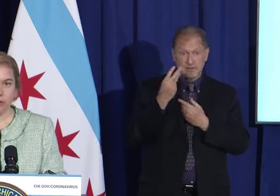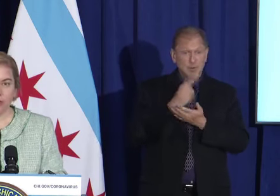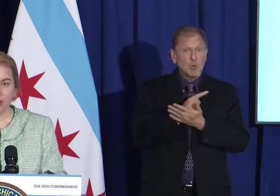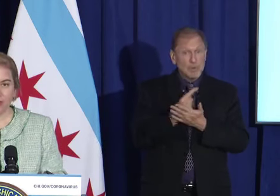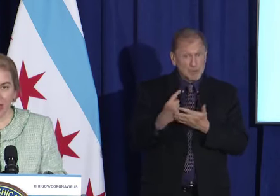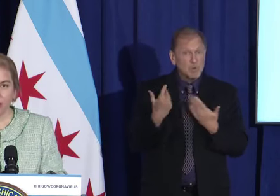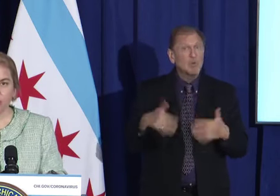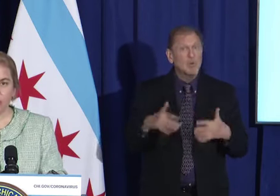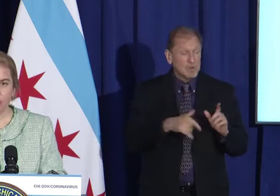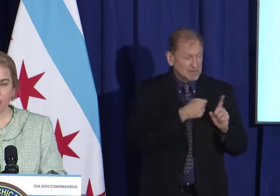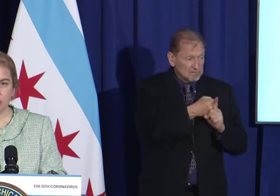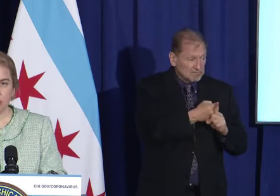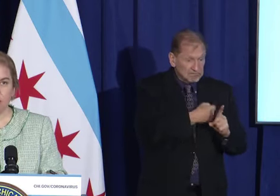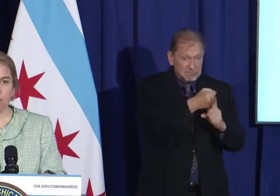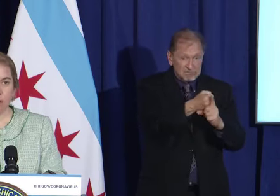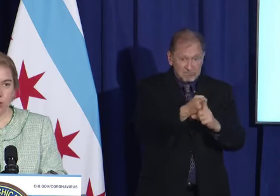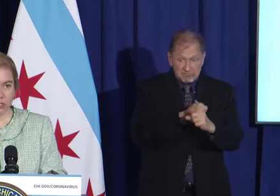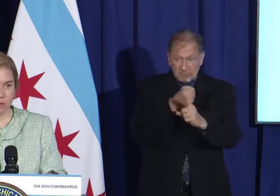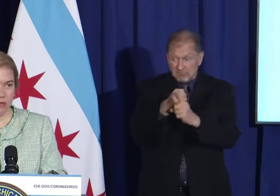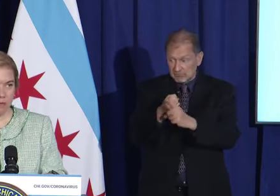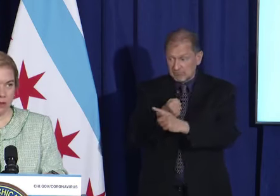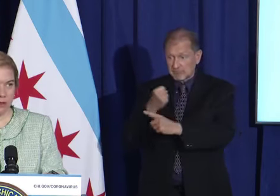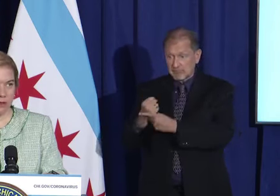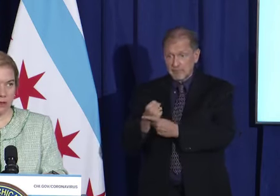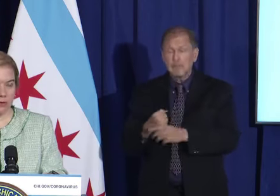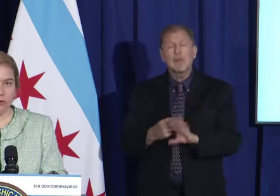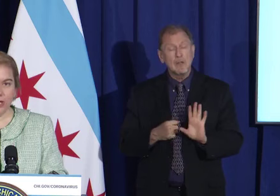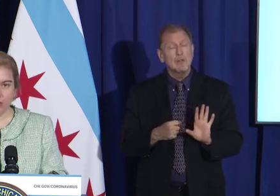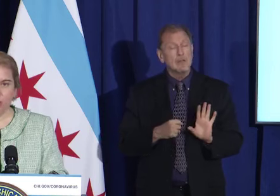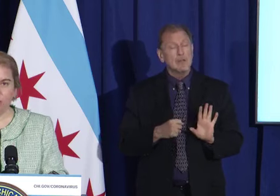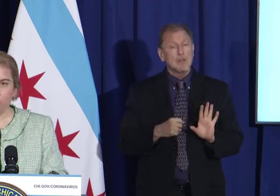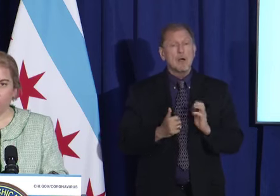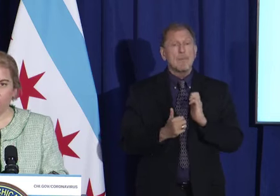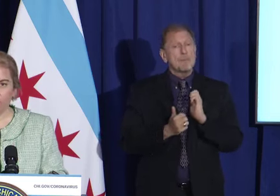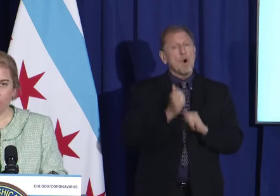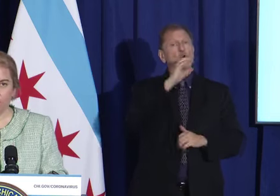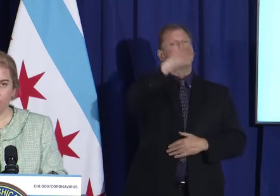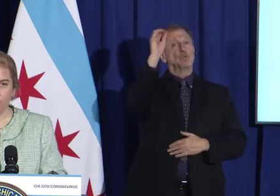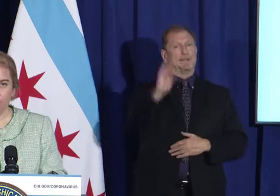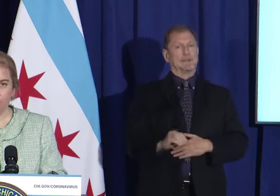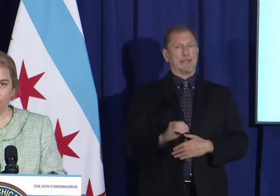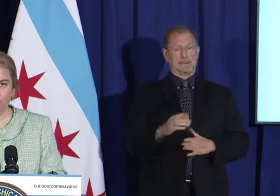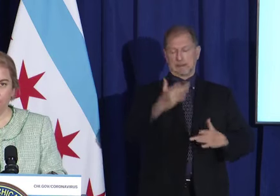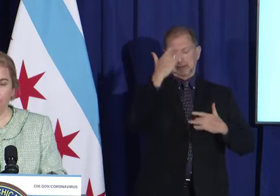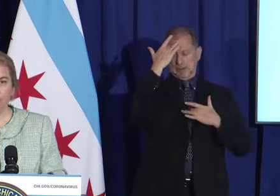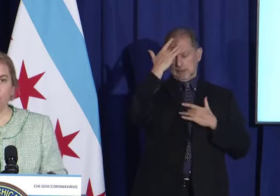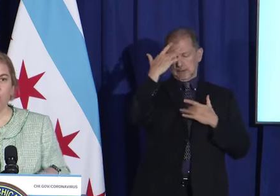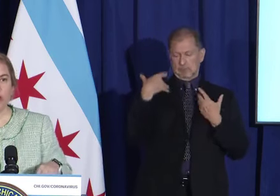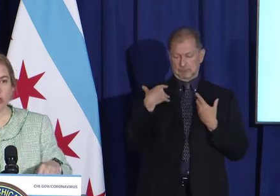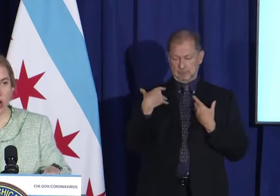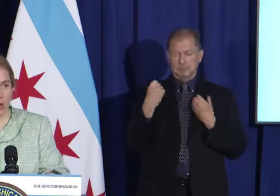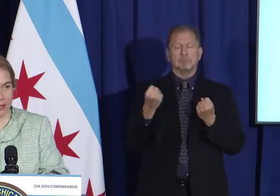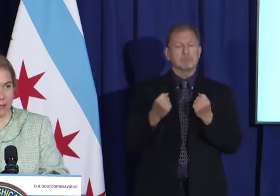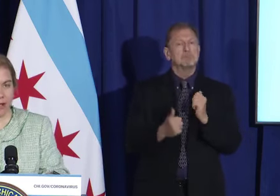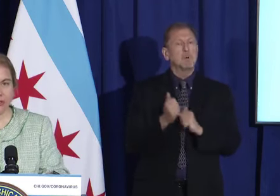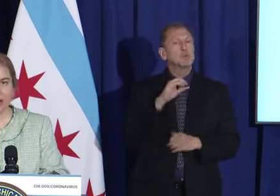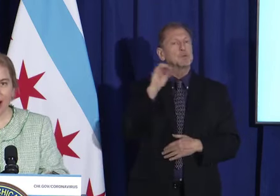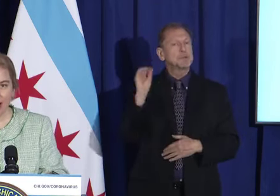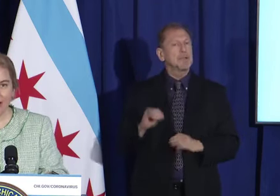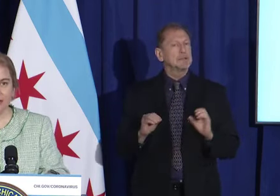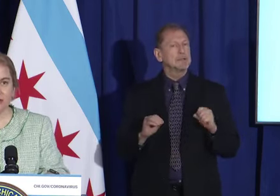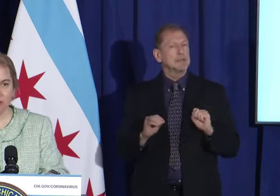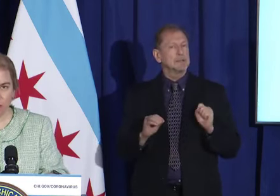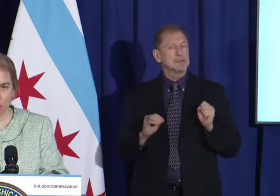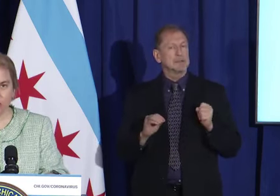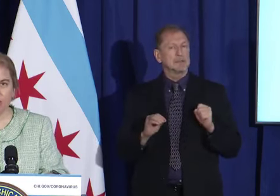true, thank goodness, most people who get COVID recover. But when you're talking about the